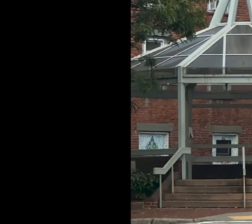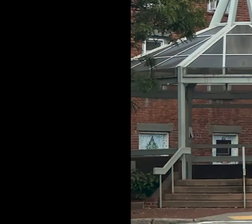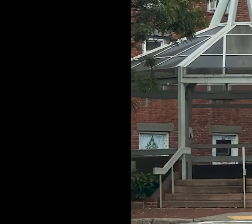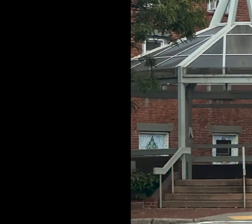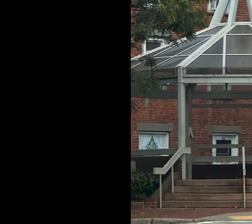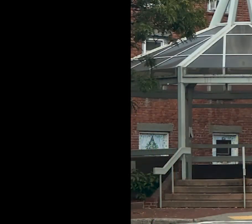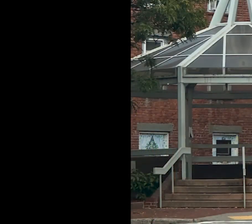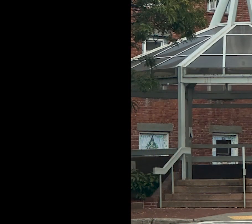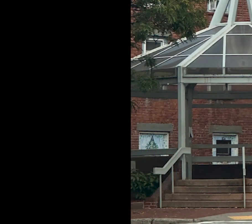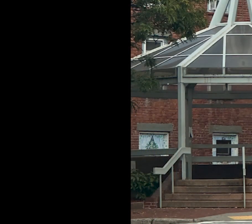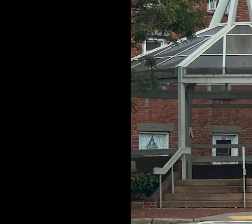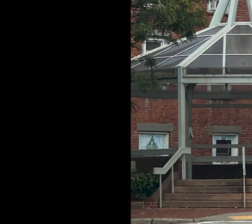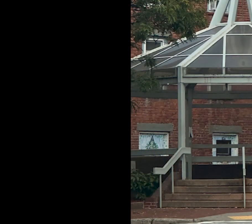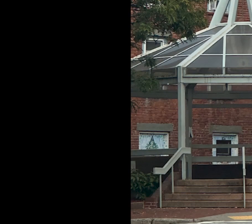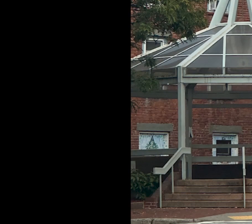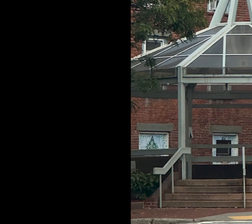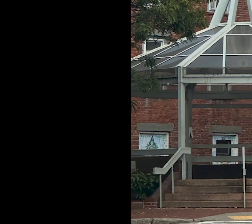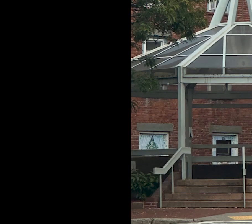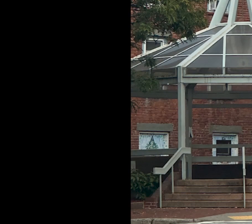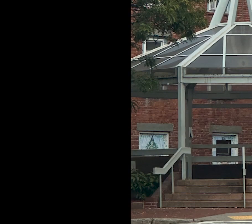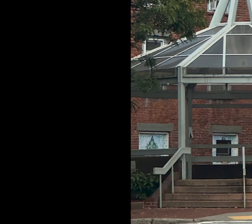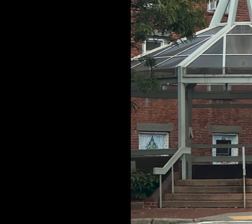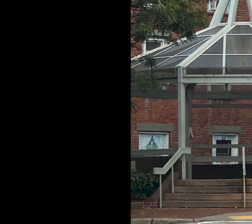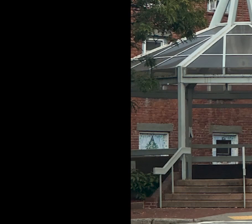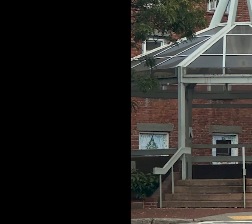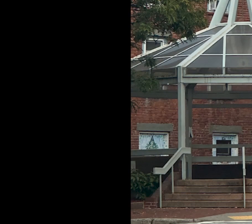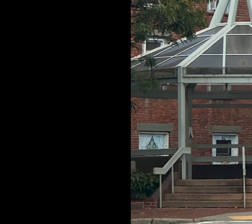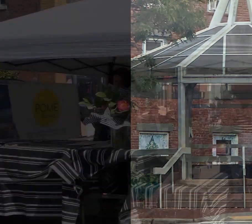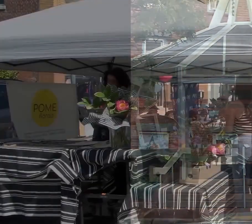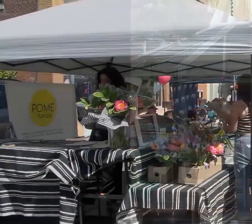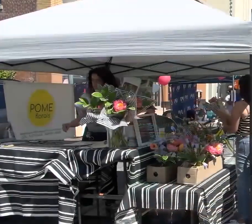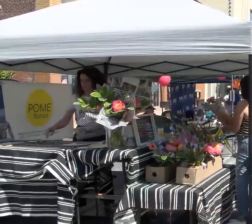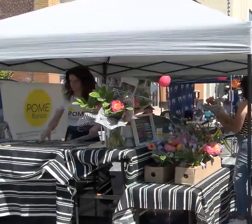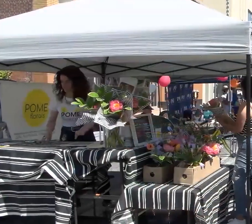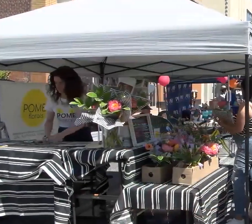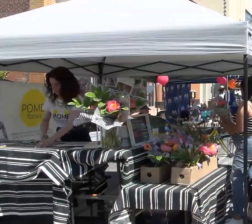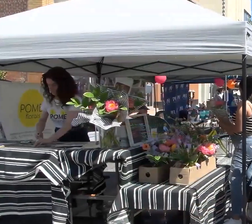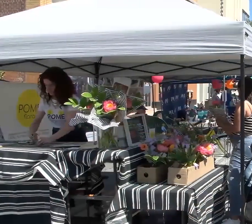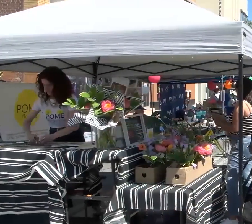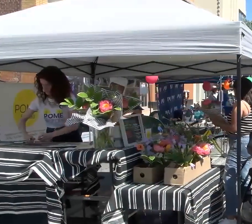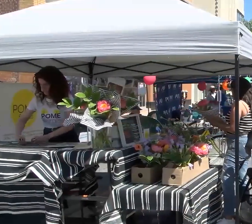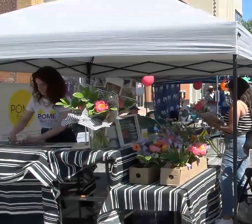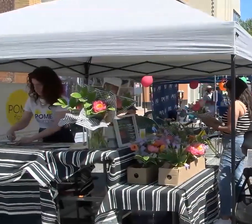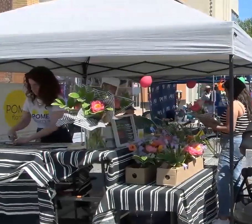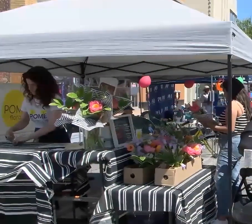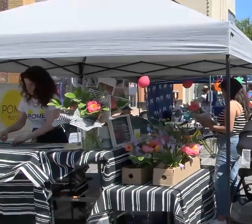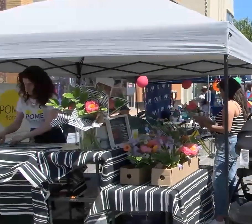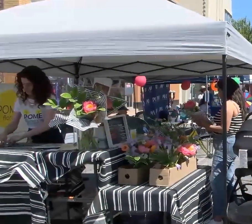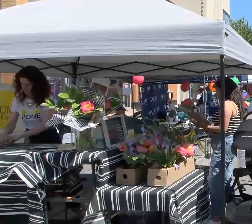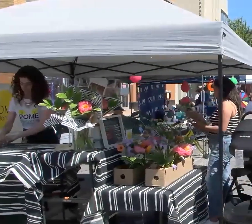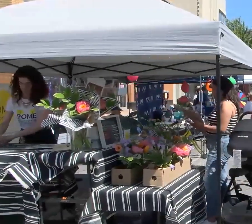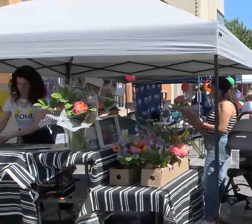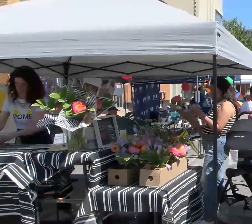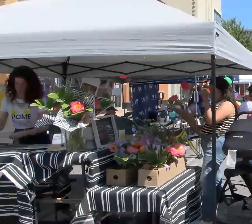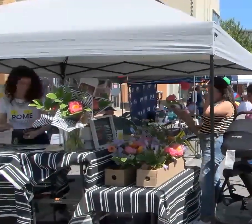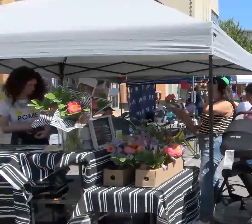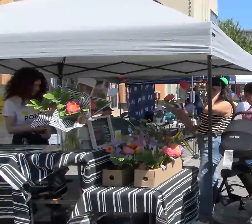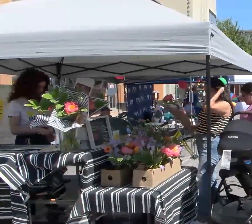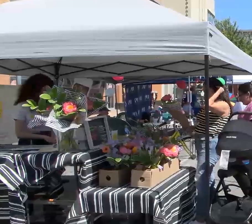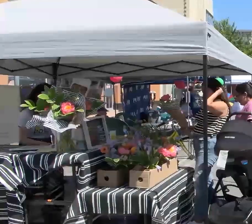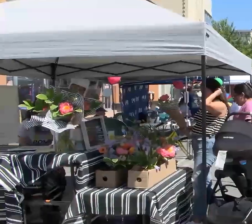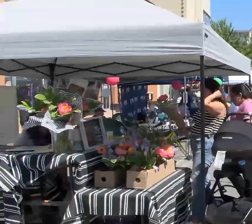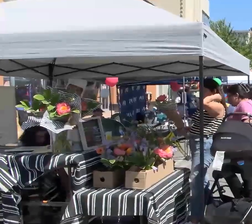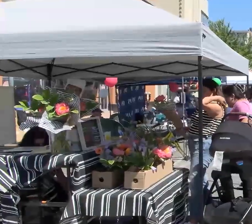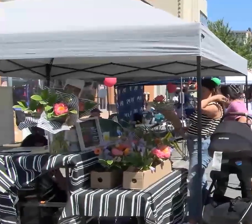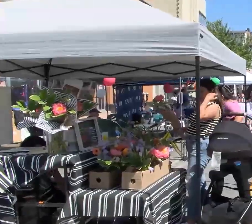business in the culinary and food industry. We are proud of our continued success as a Northern Westchester Arts and Cultural Center. We give